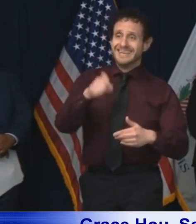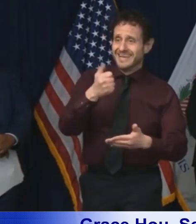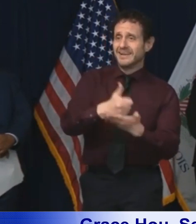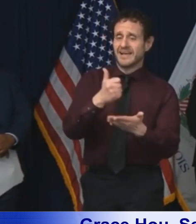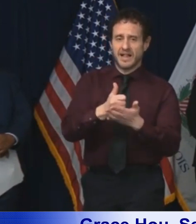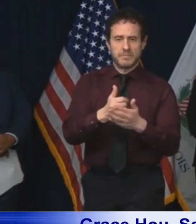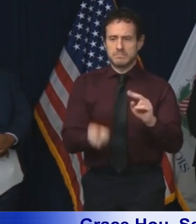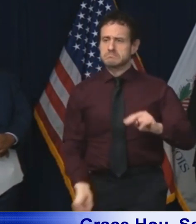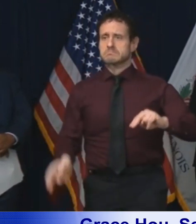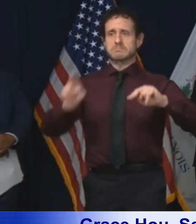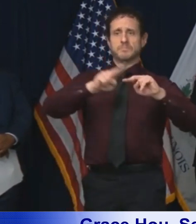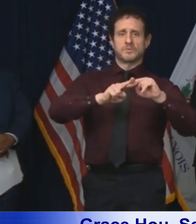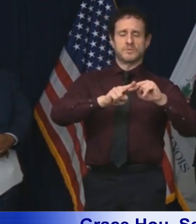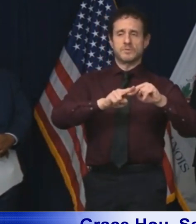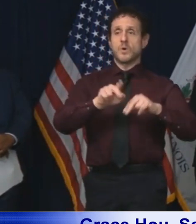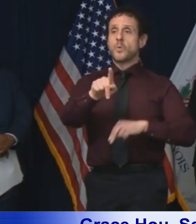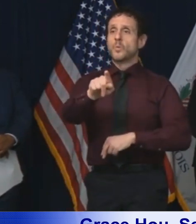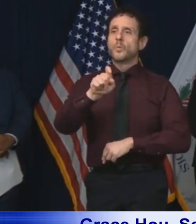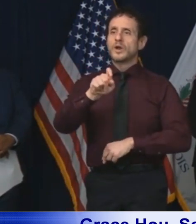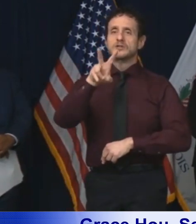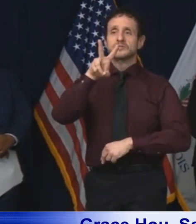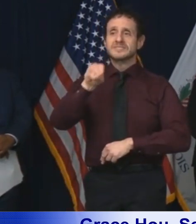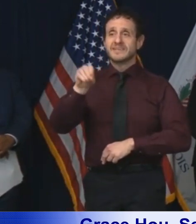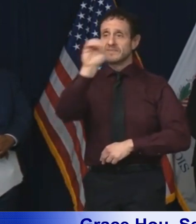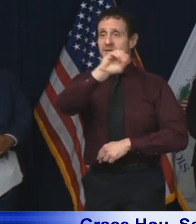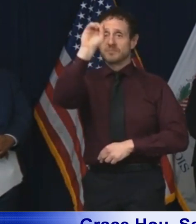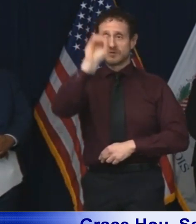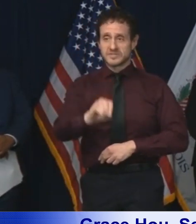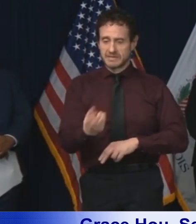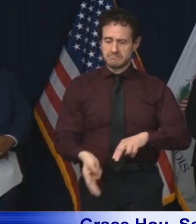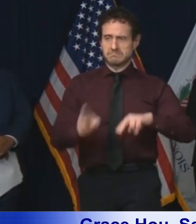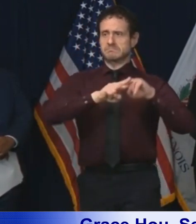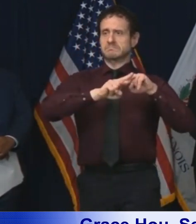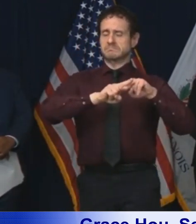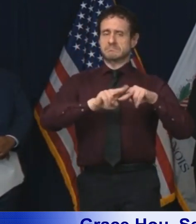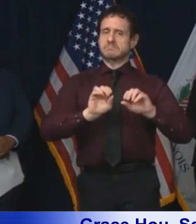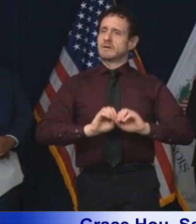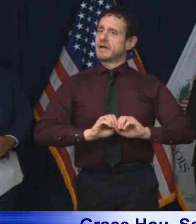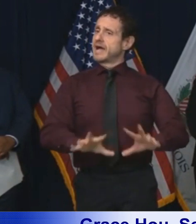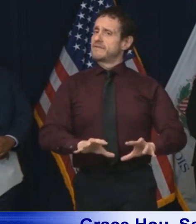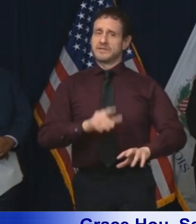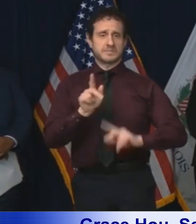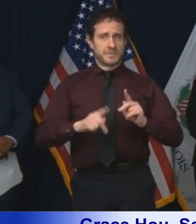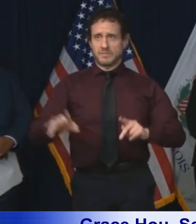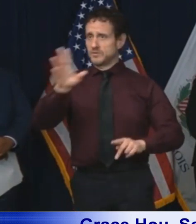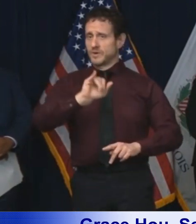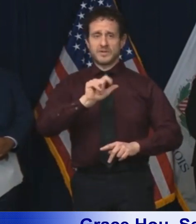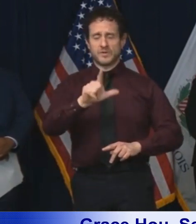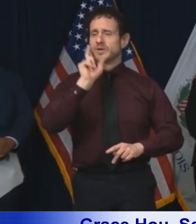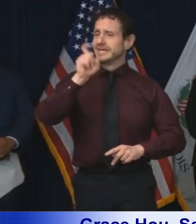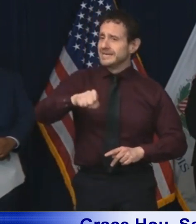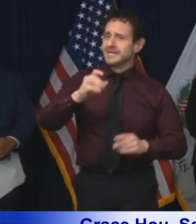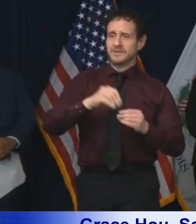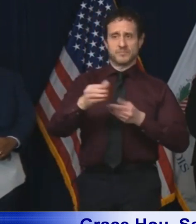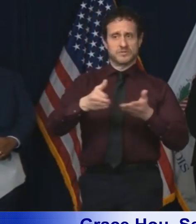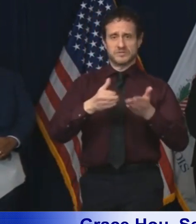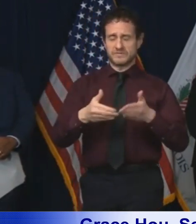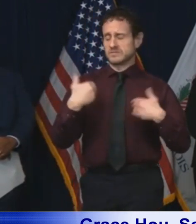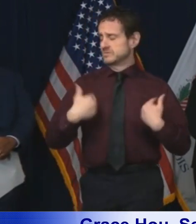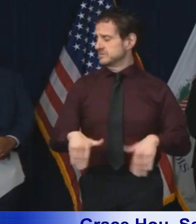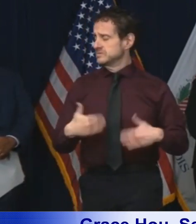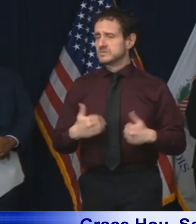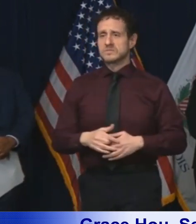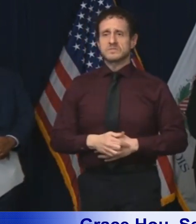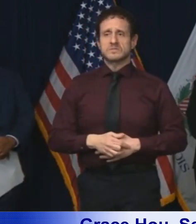by more than 170 percent. It is clear that the needs for people in Illinois has increased dramatically,